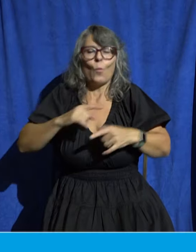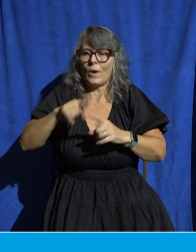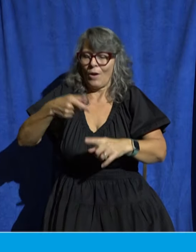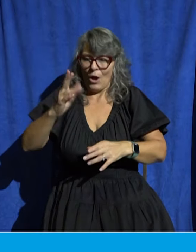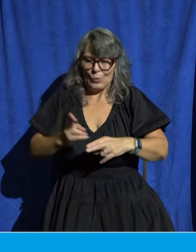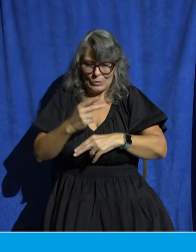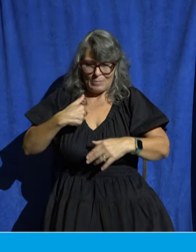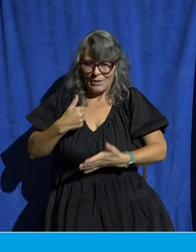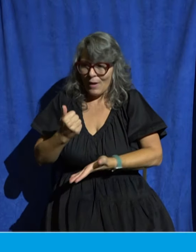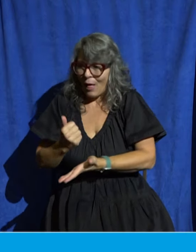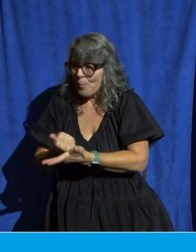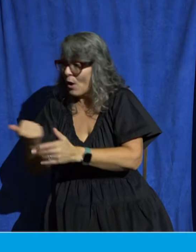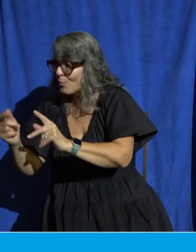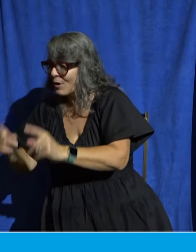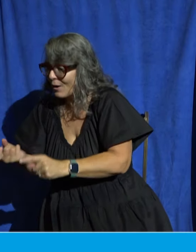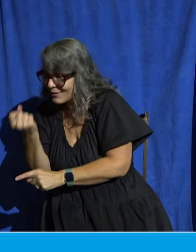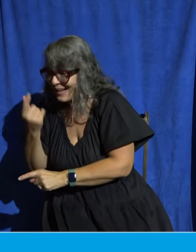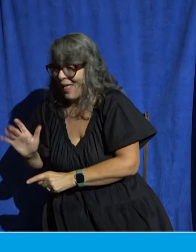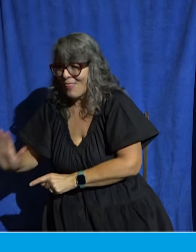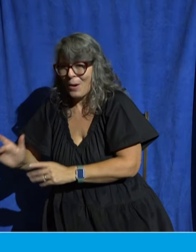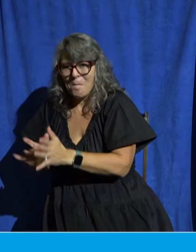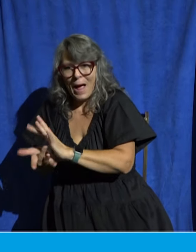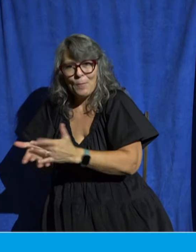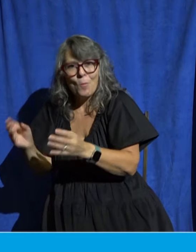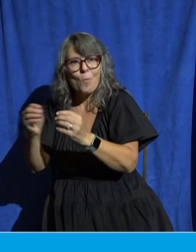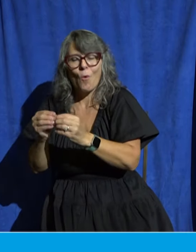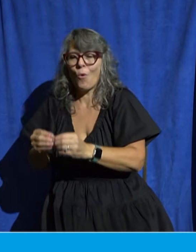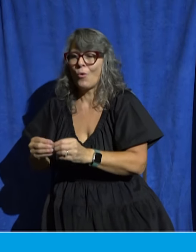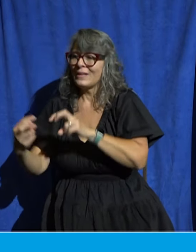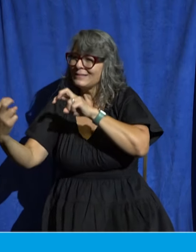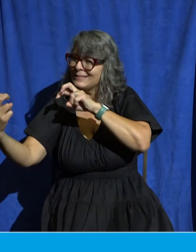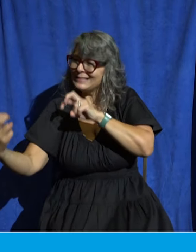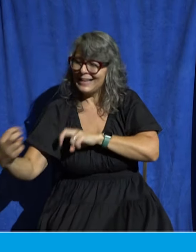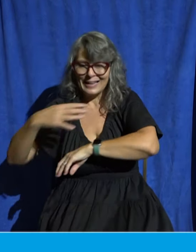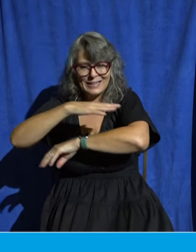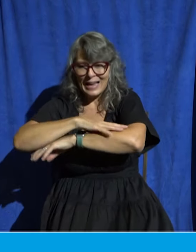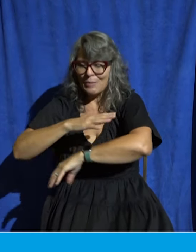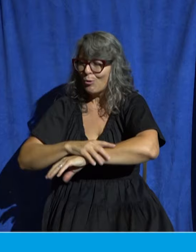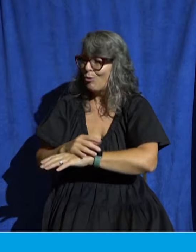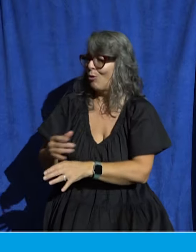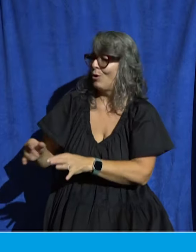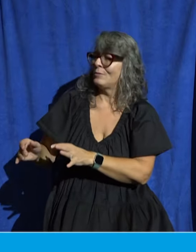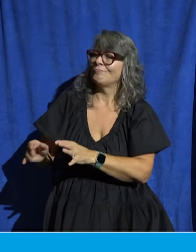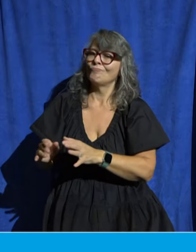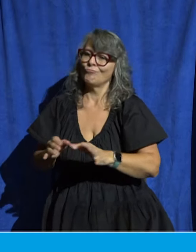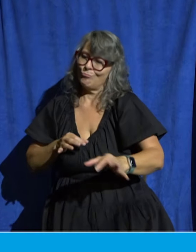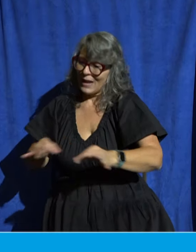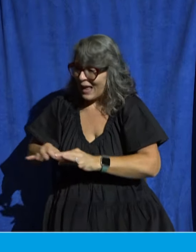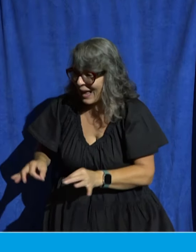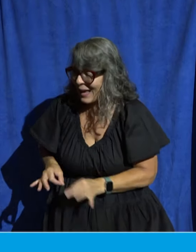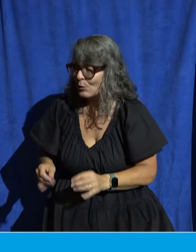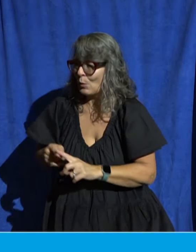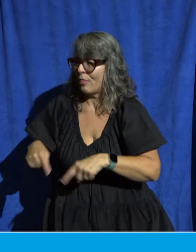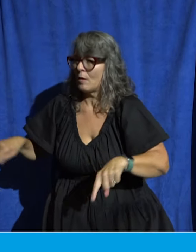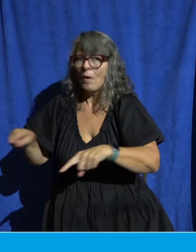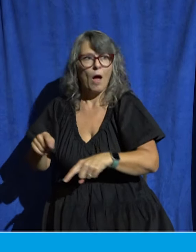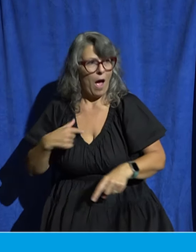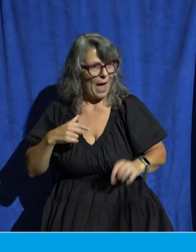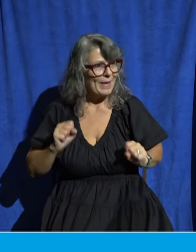across the table and talking through Scripture because that's not something I can do. Growing an understanding of Scripture is a supernatural